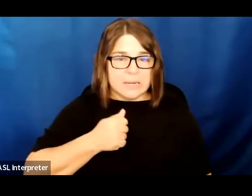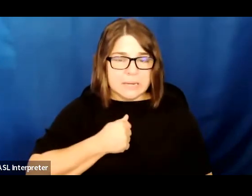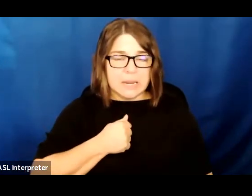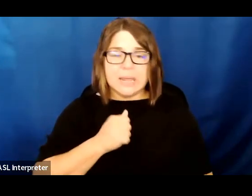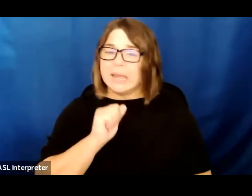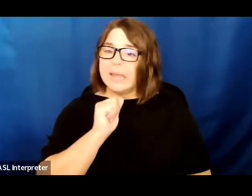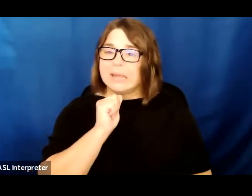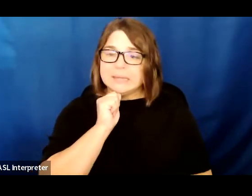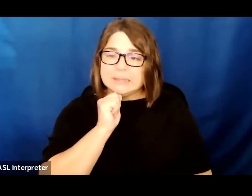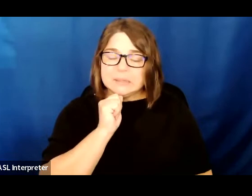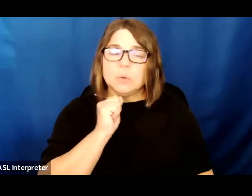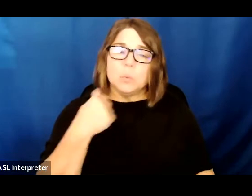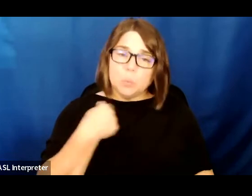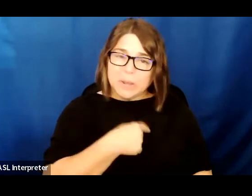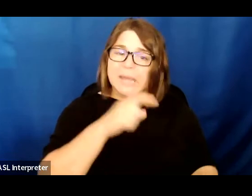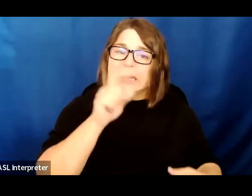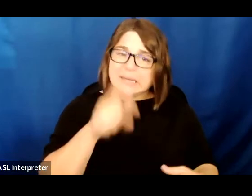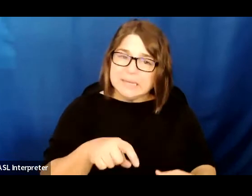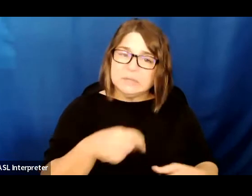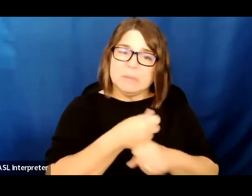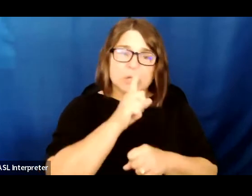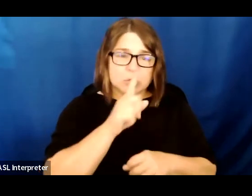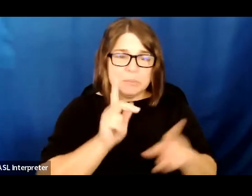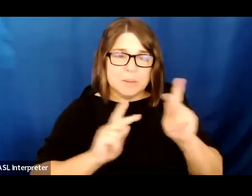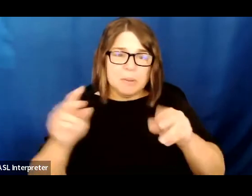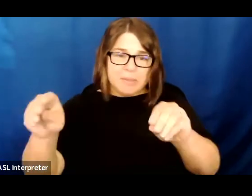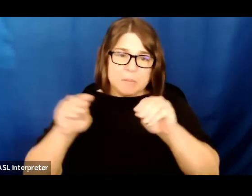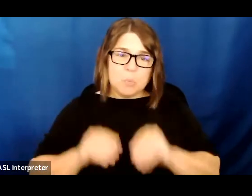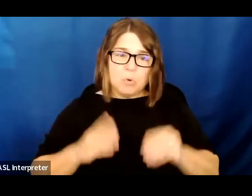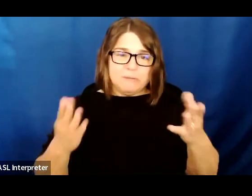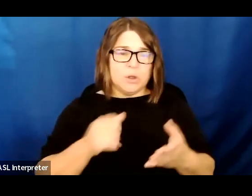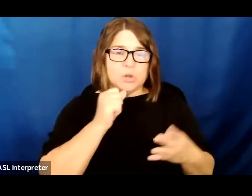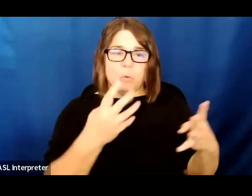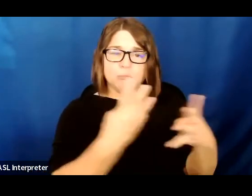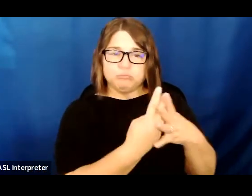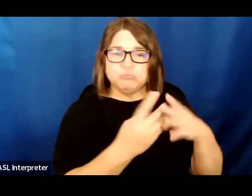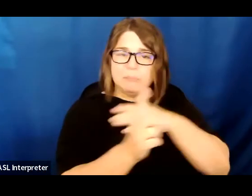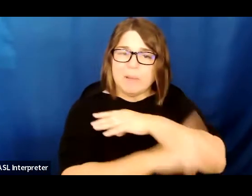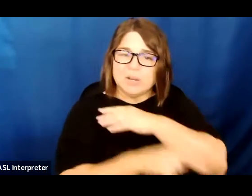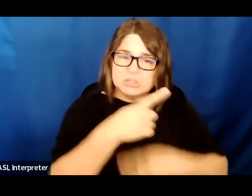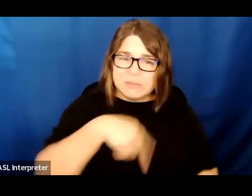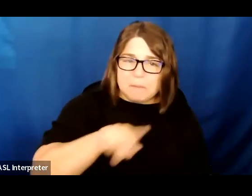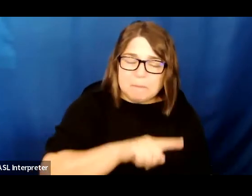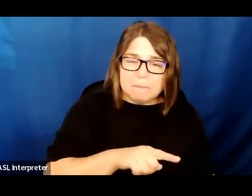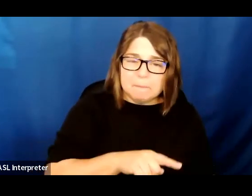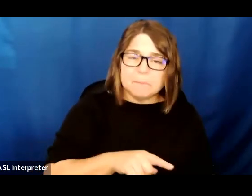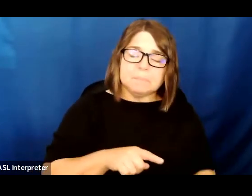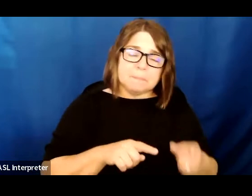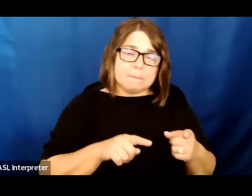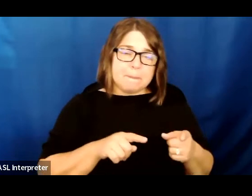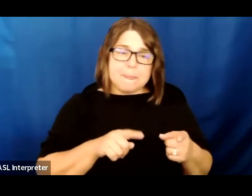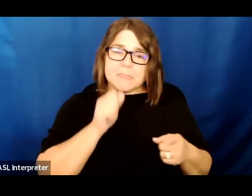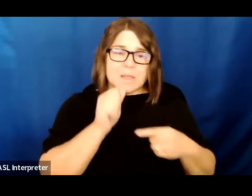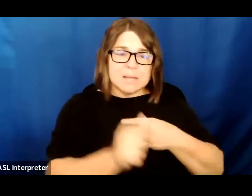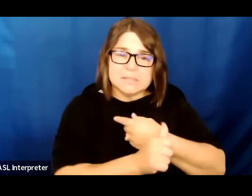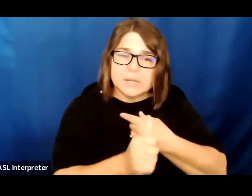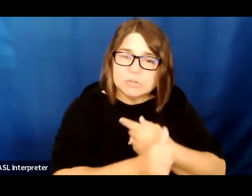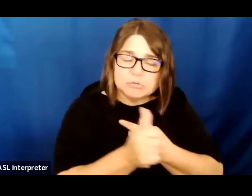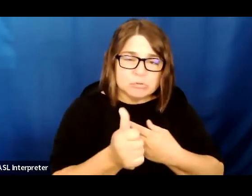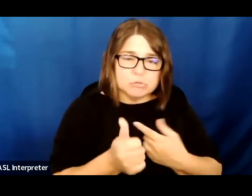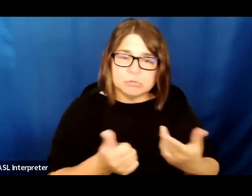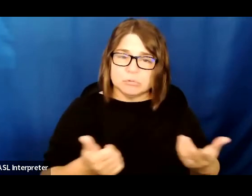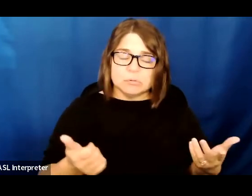policies that criminalize migrants, immigrants, and refugees, the will to punish those without status and falsely position them as a danger will remain.